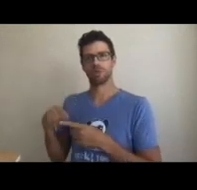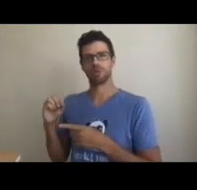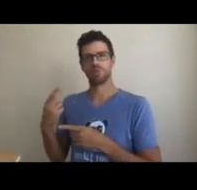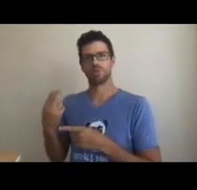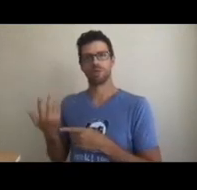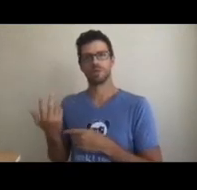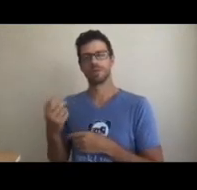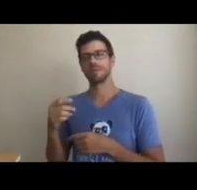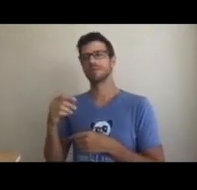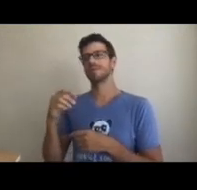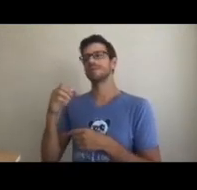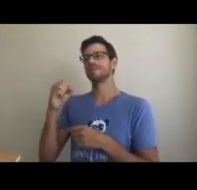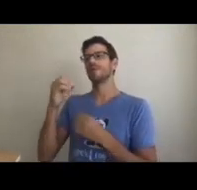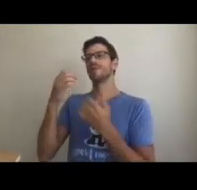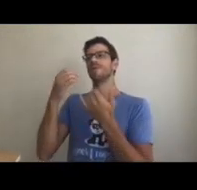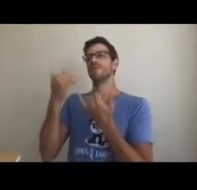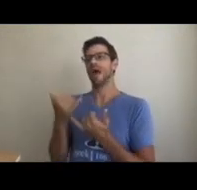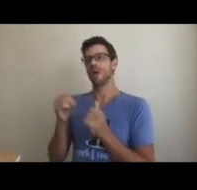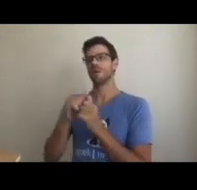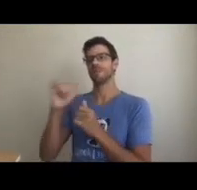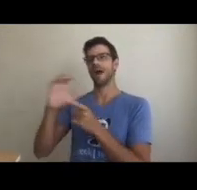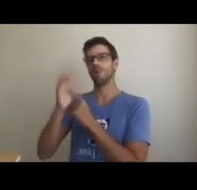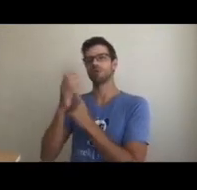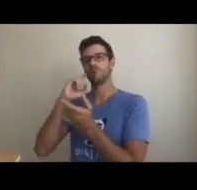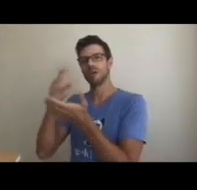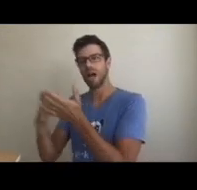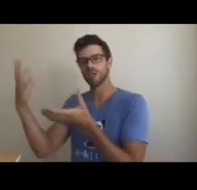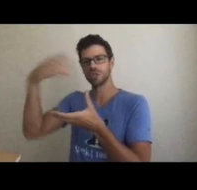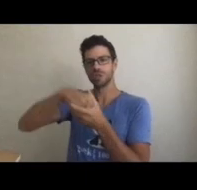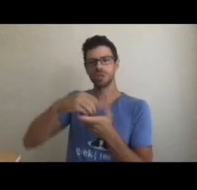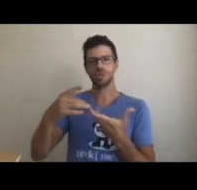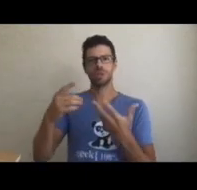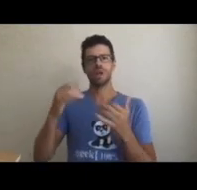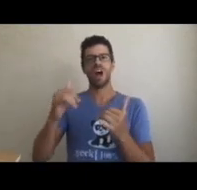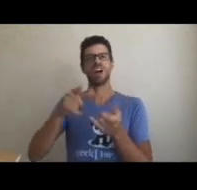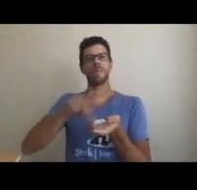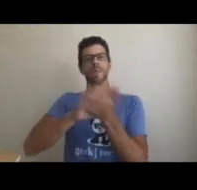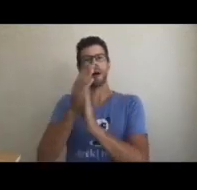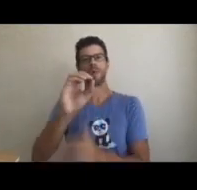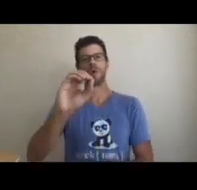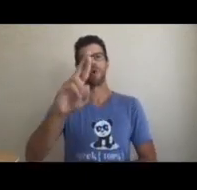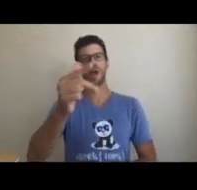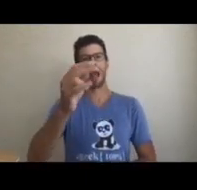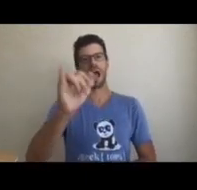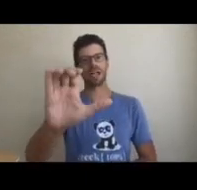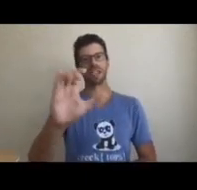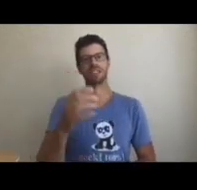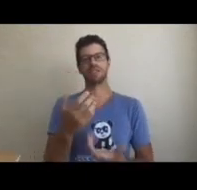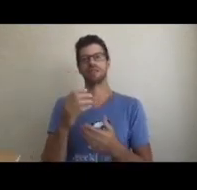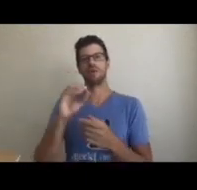was just zeros and ones. A binary approach, which lacked emotional touch.